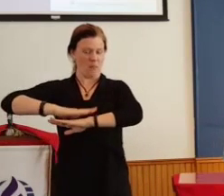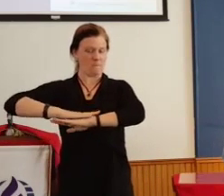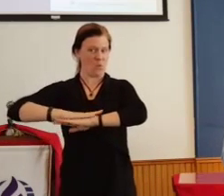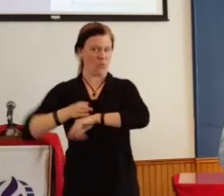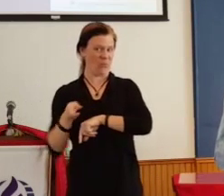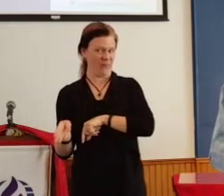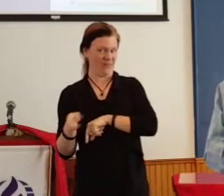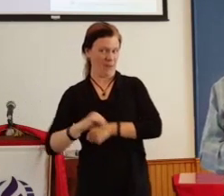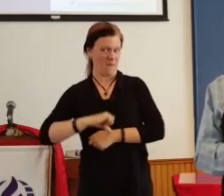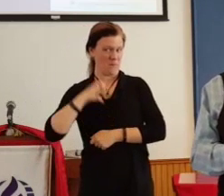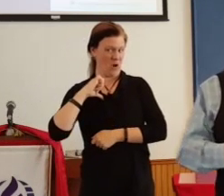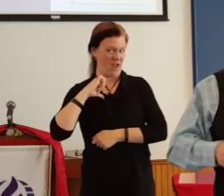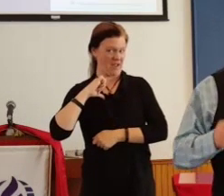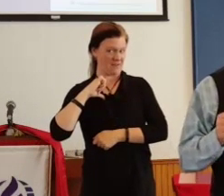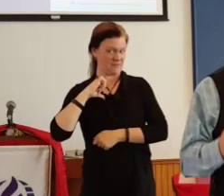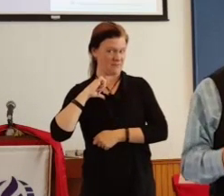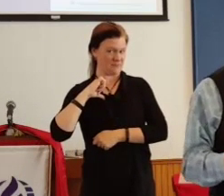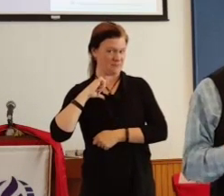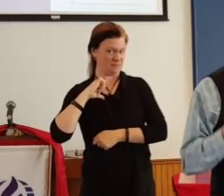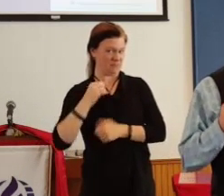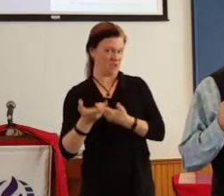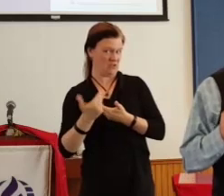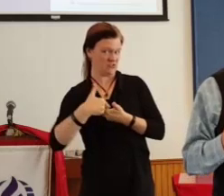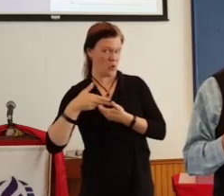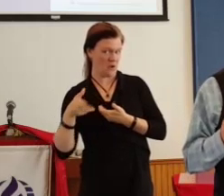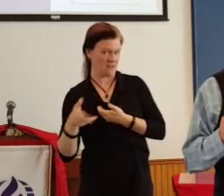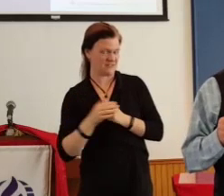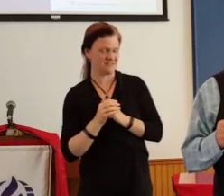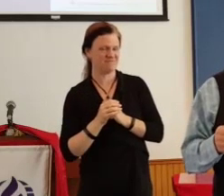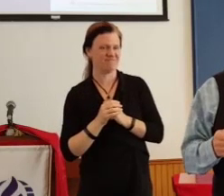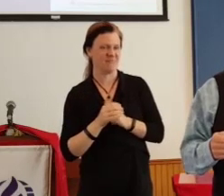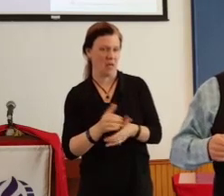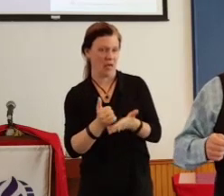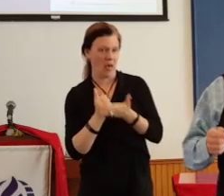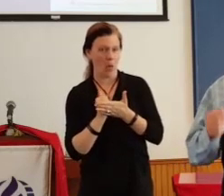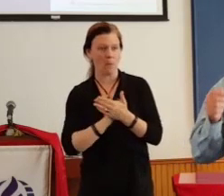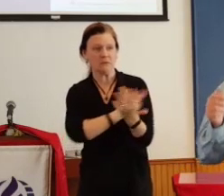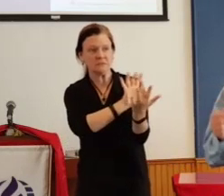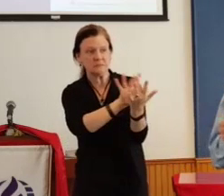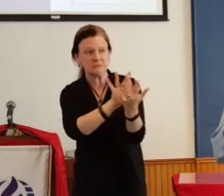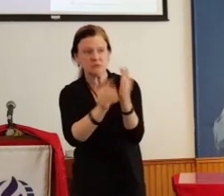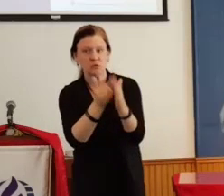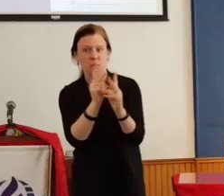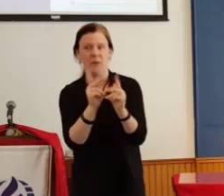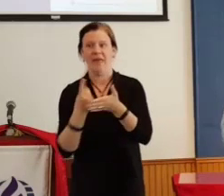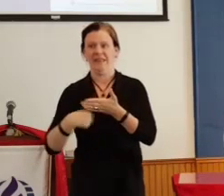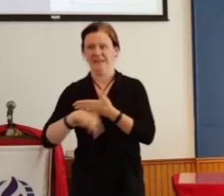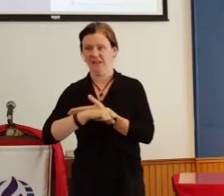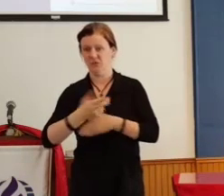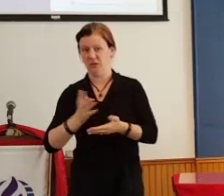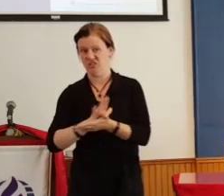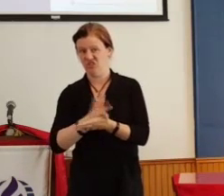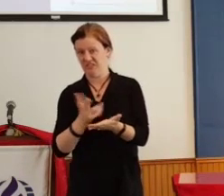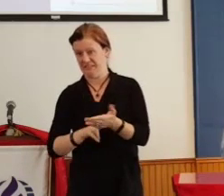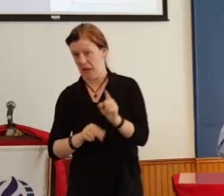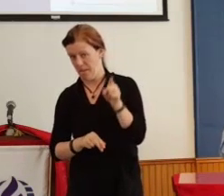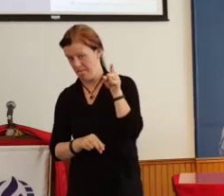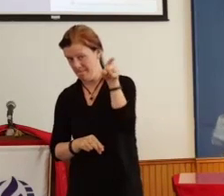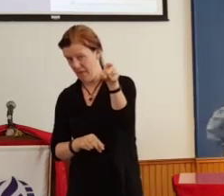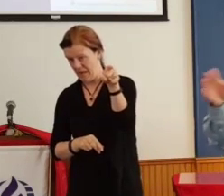booth this year. Join us at the booth and help us to reach out to others. Next week, I'll have sign-up sheets in the back. We have lots